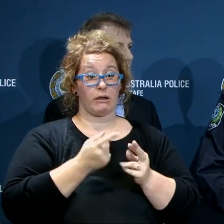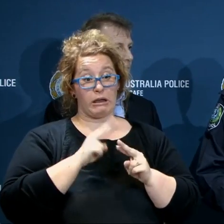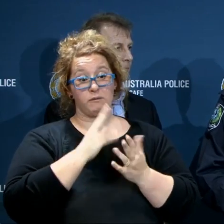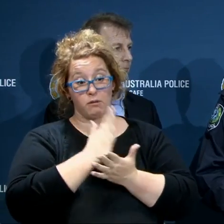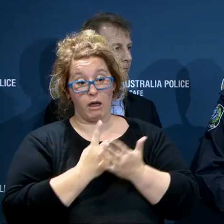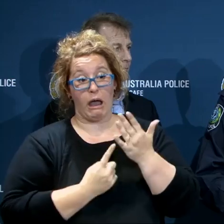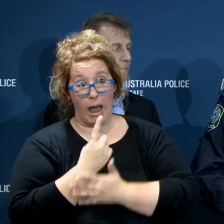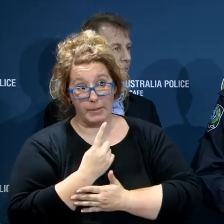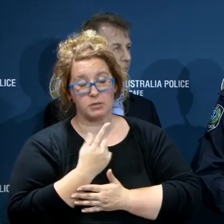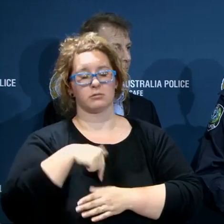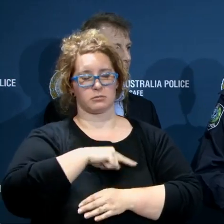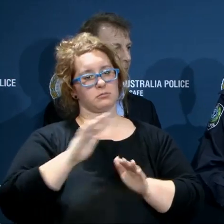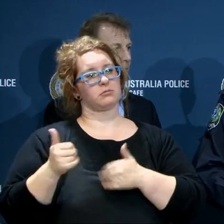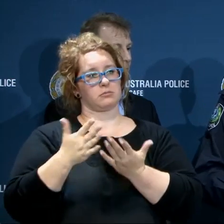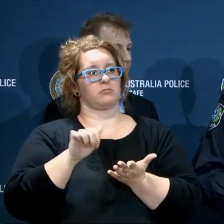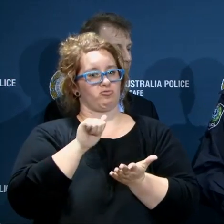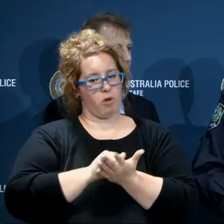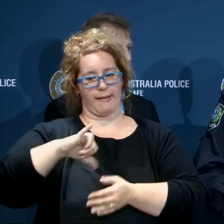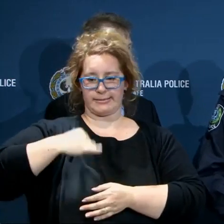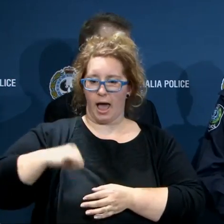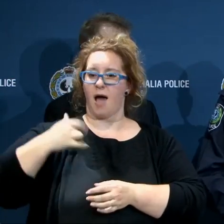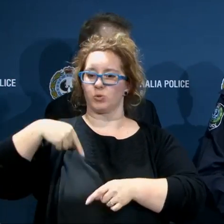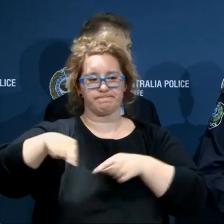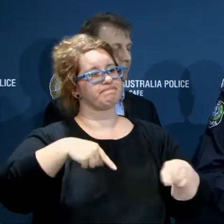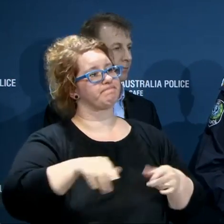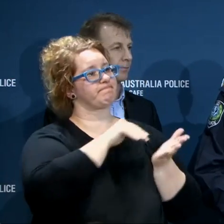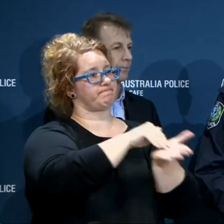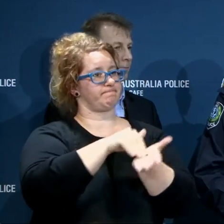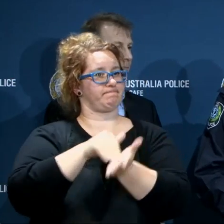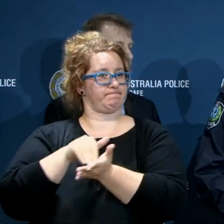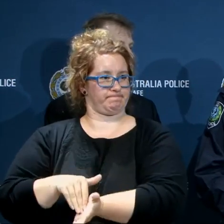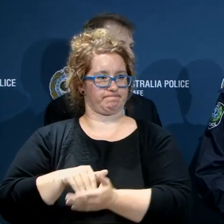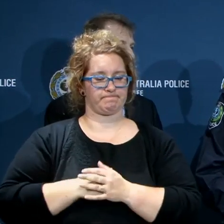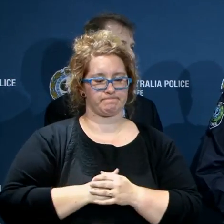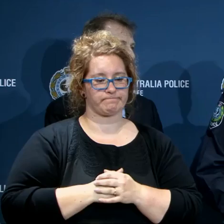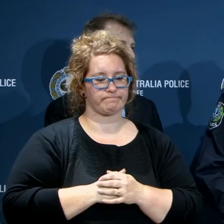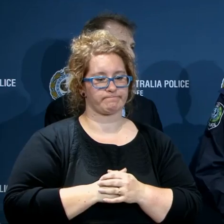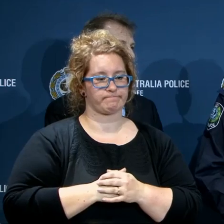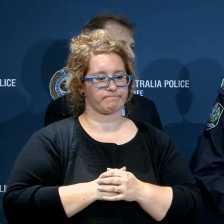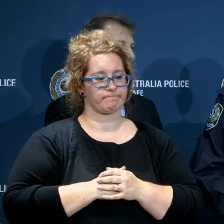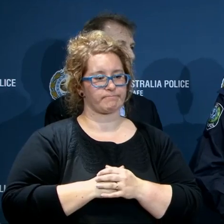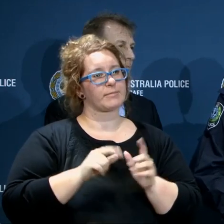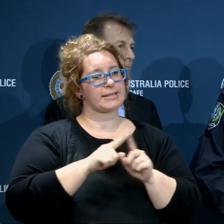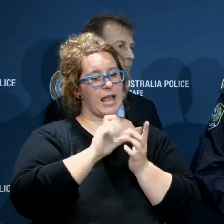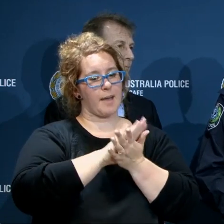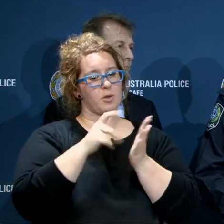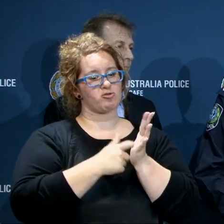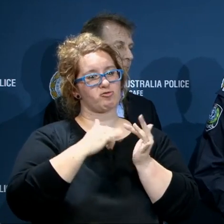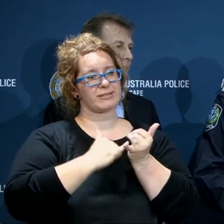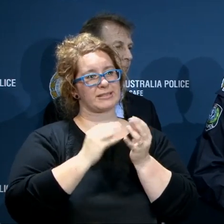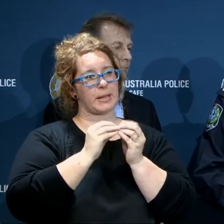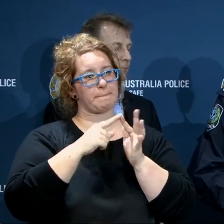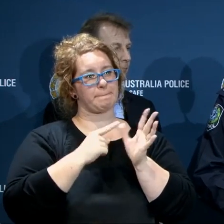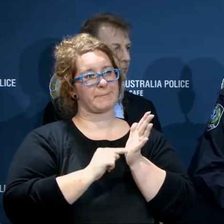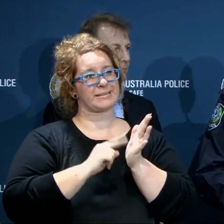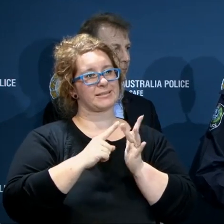ensure we have the appropriate resources to deal with this event as it unfolds. As Chris Beattie has indicated, we have